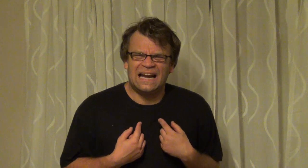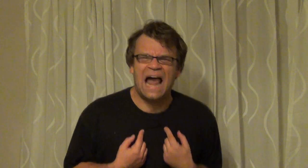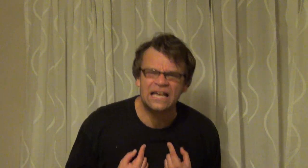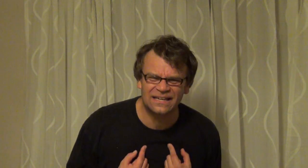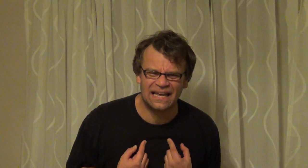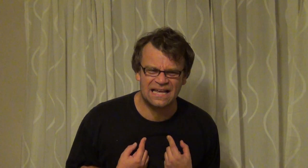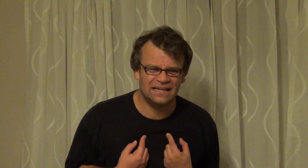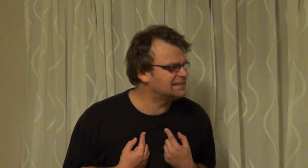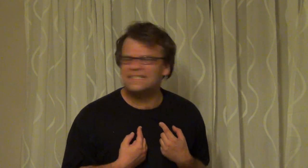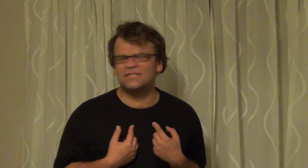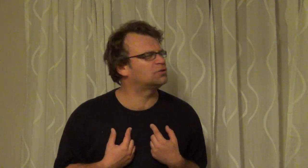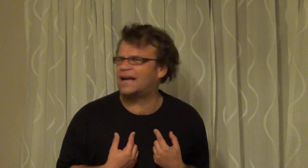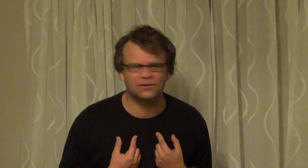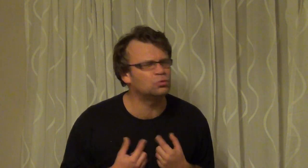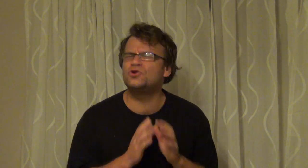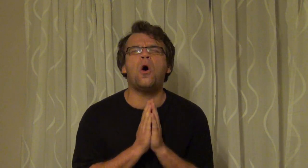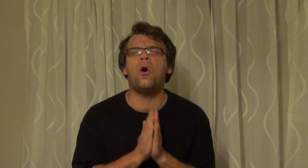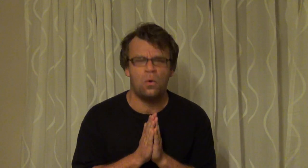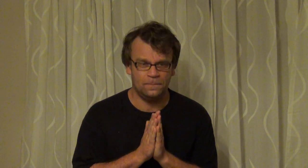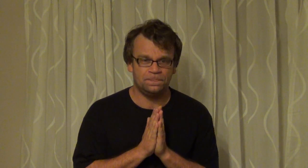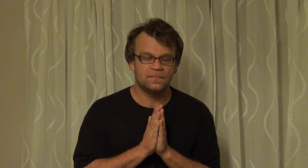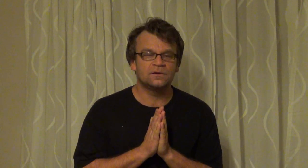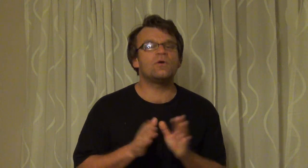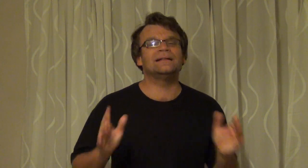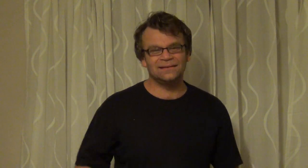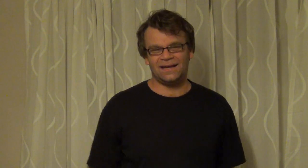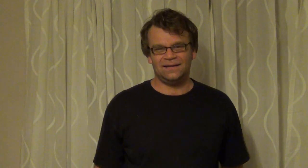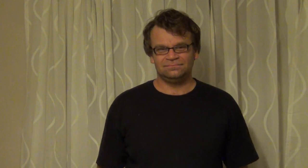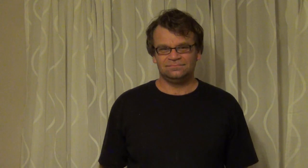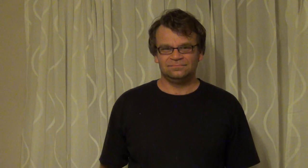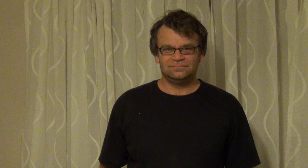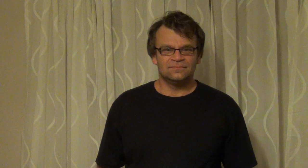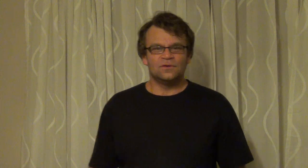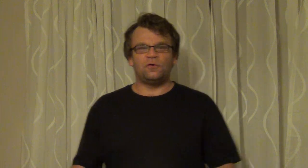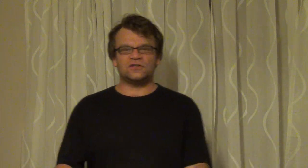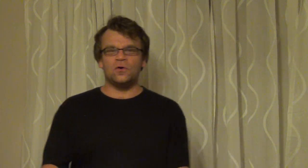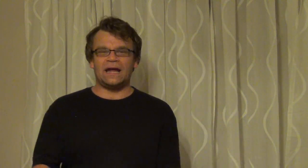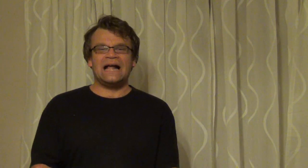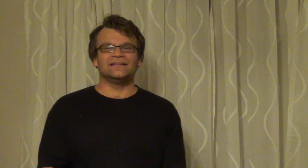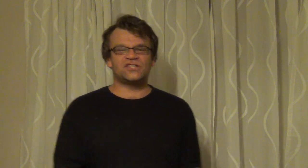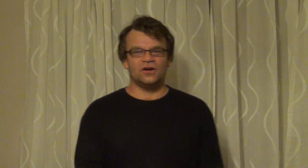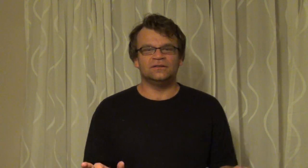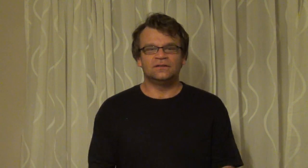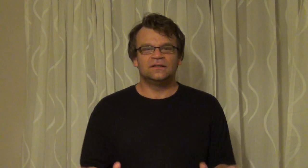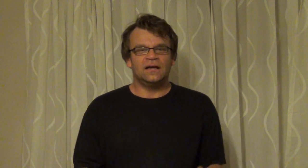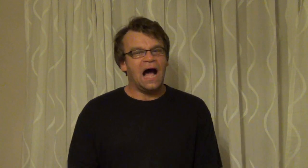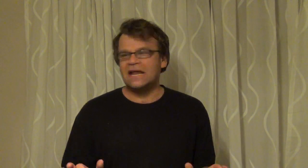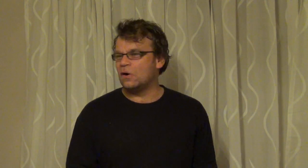Lion King this is not a cartoon no we went in there first song Elton John I know